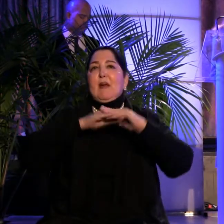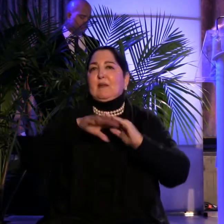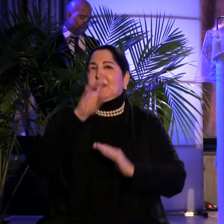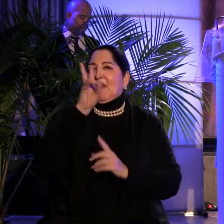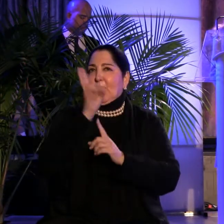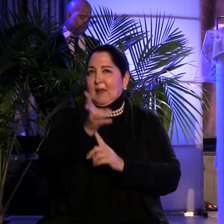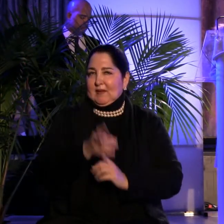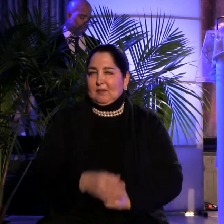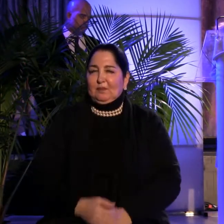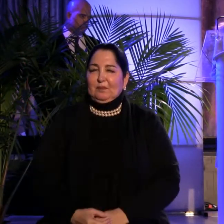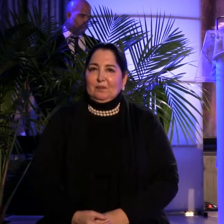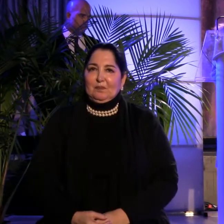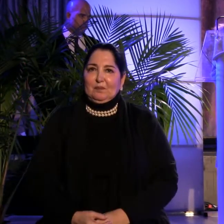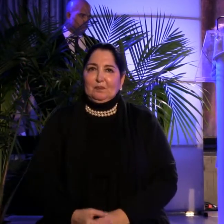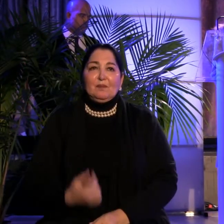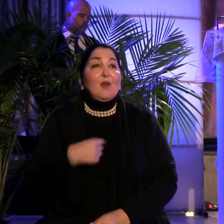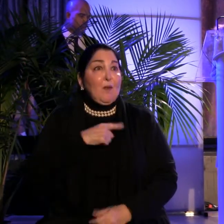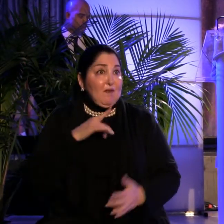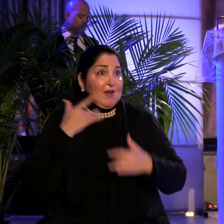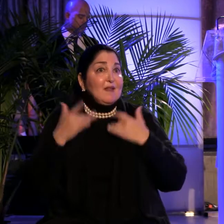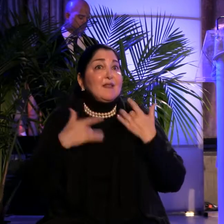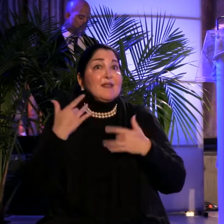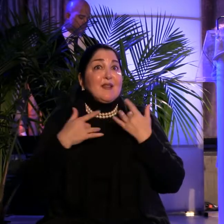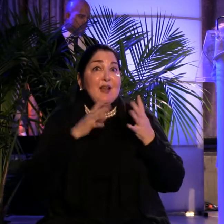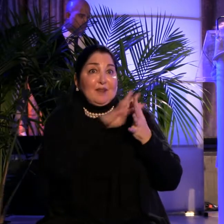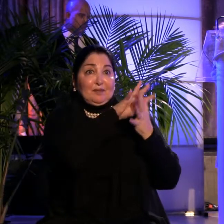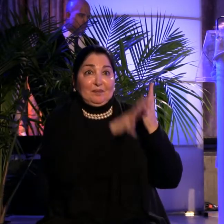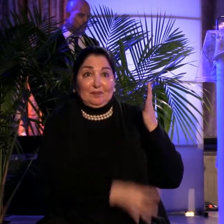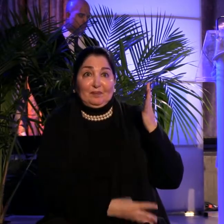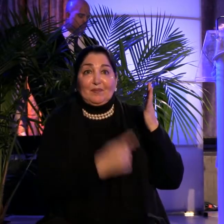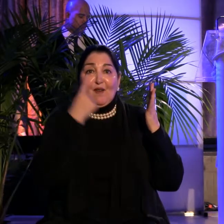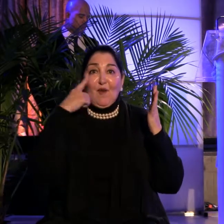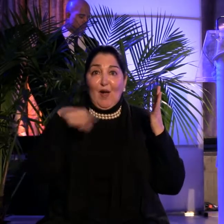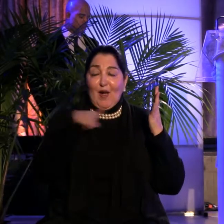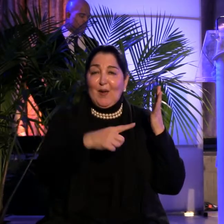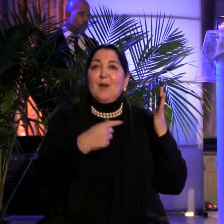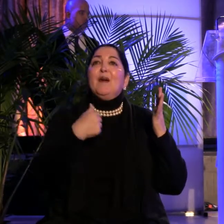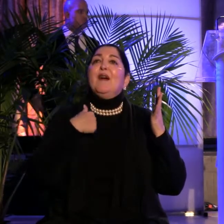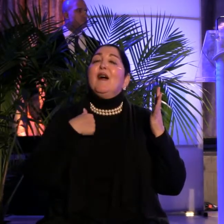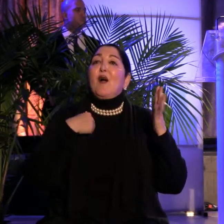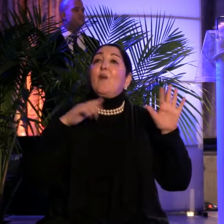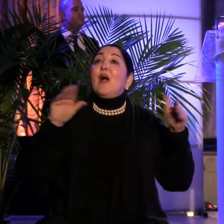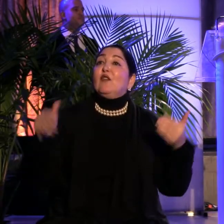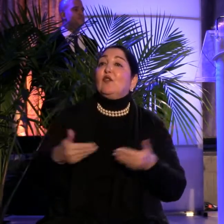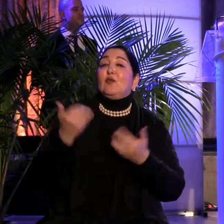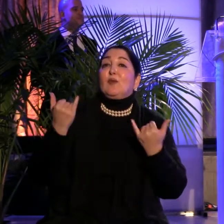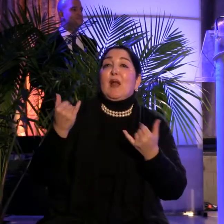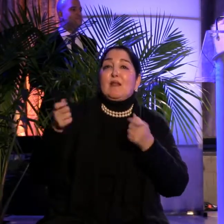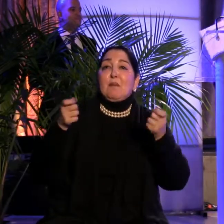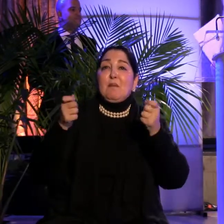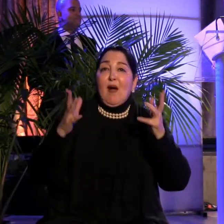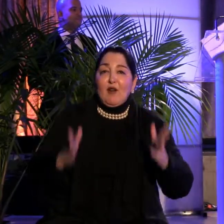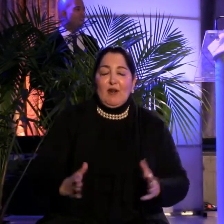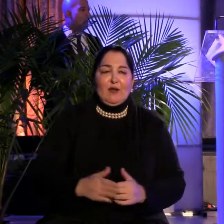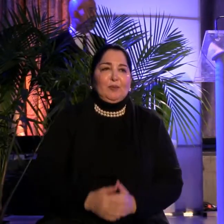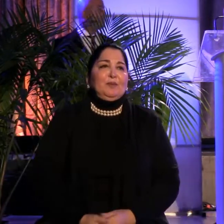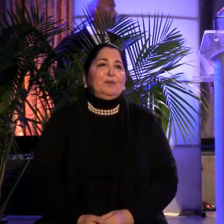And we have quite an exciting lineup for you. Here is Daniel to introduce today's moderator so we can get started. Welcome.